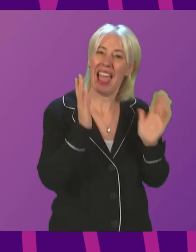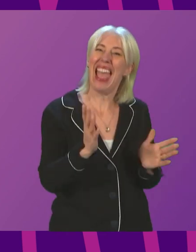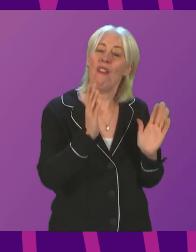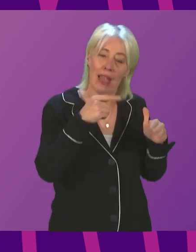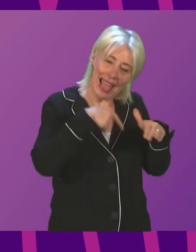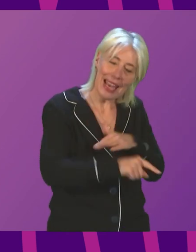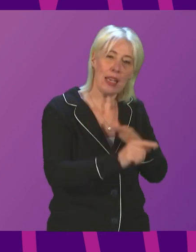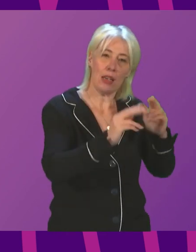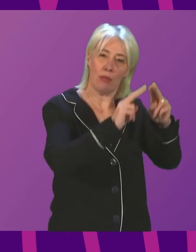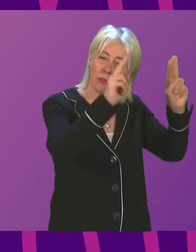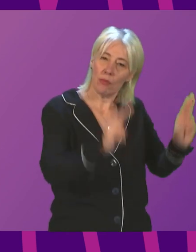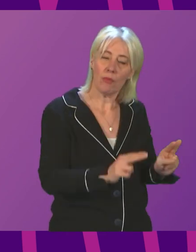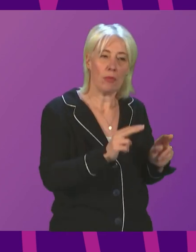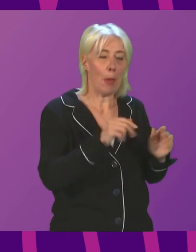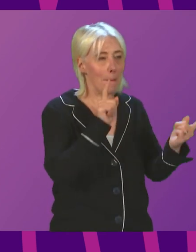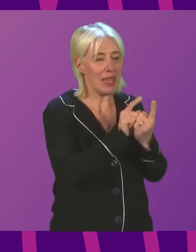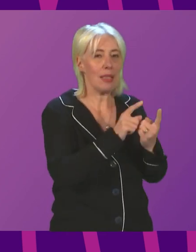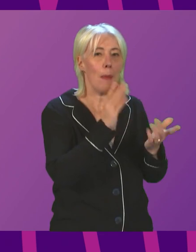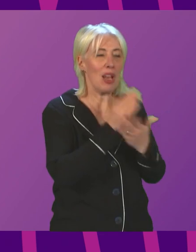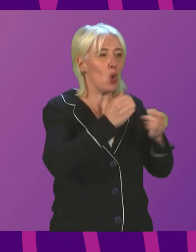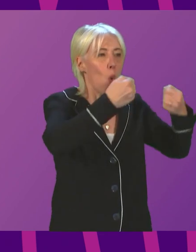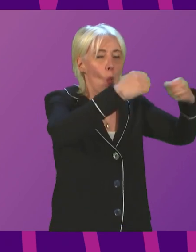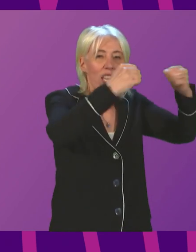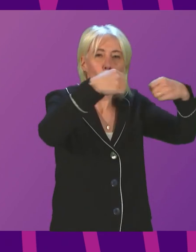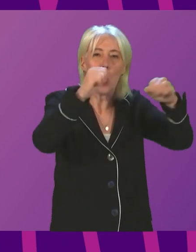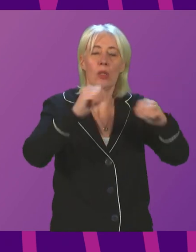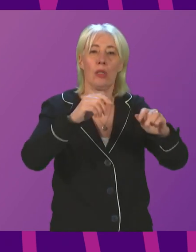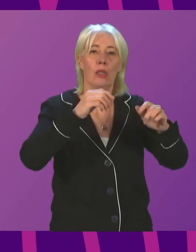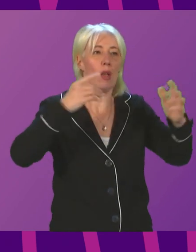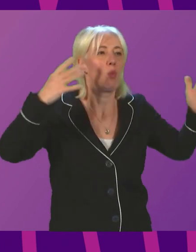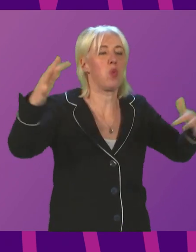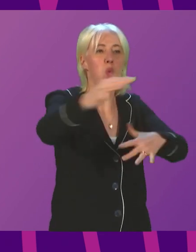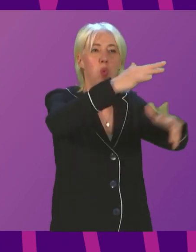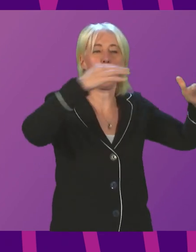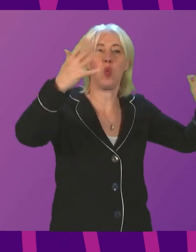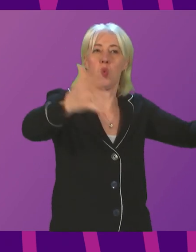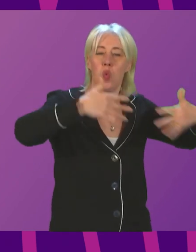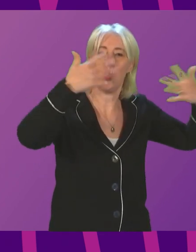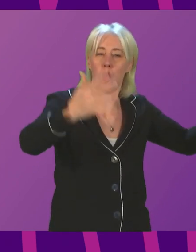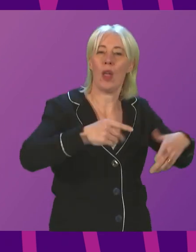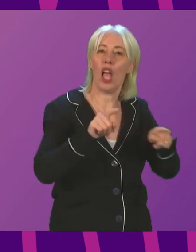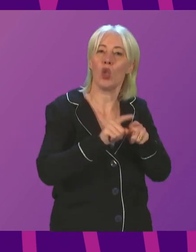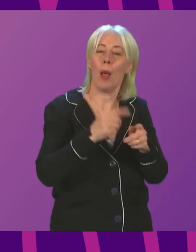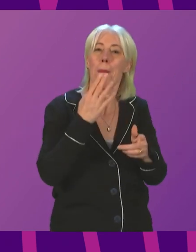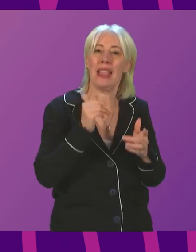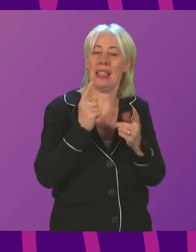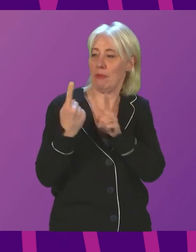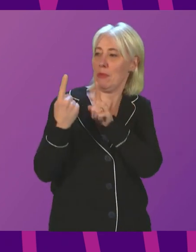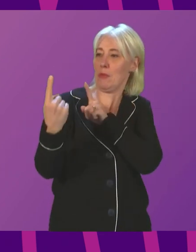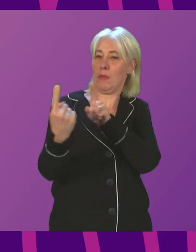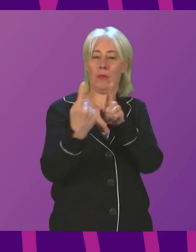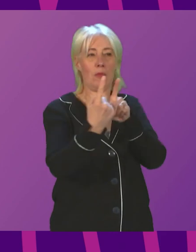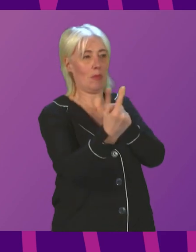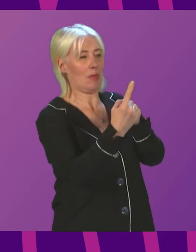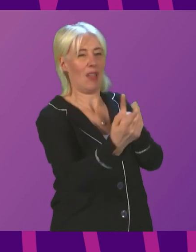please open windows. Anything to improve ventilation will help. And try where possible to keep a safe distance from people in